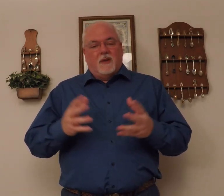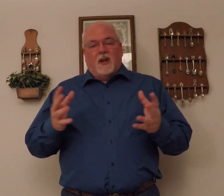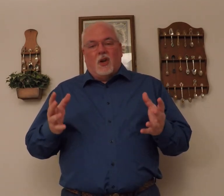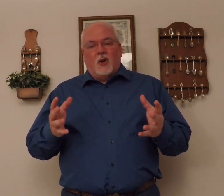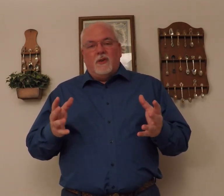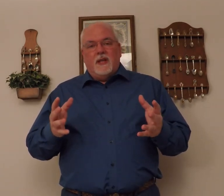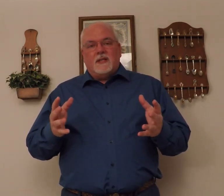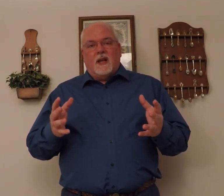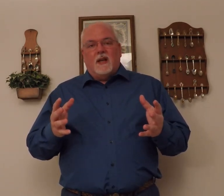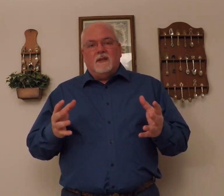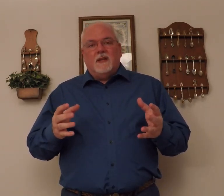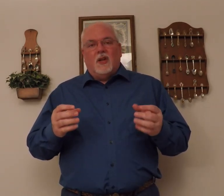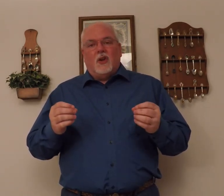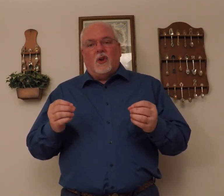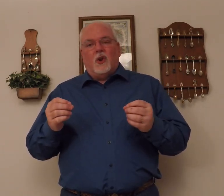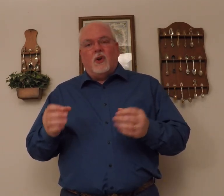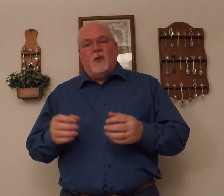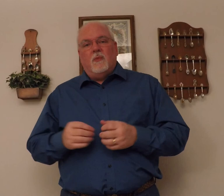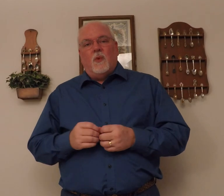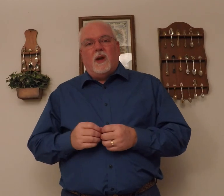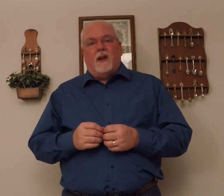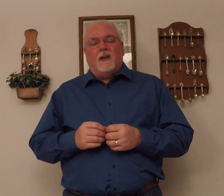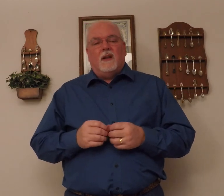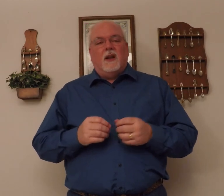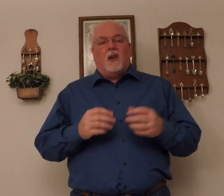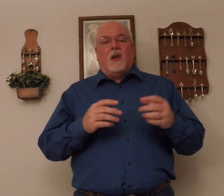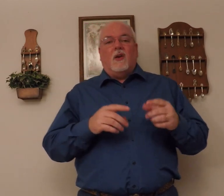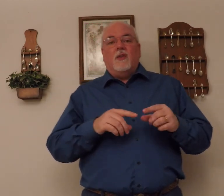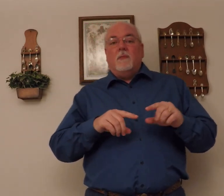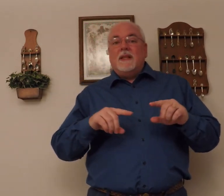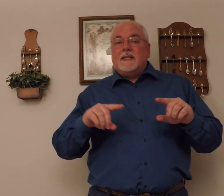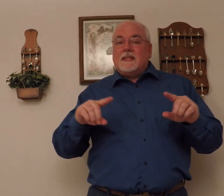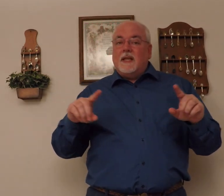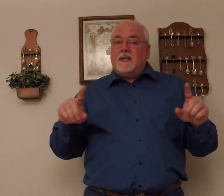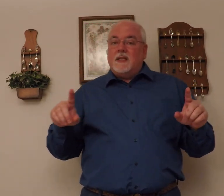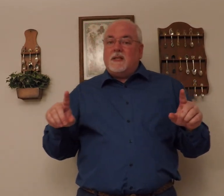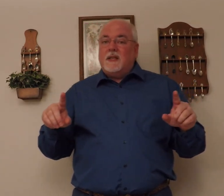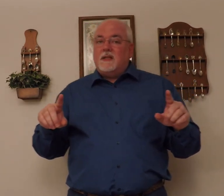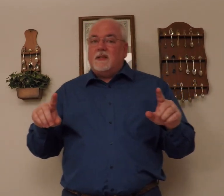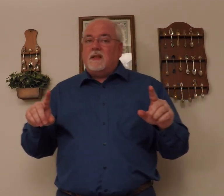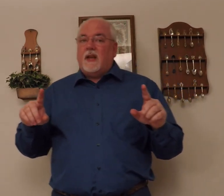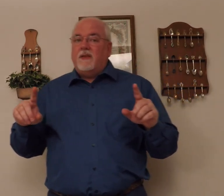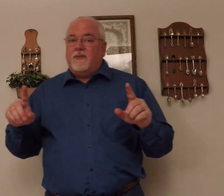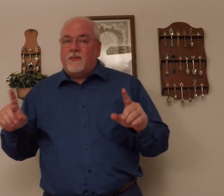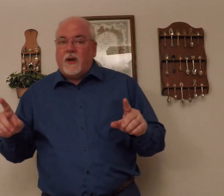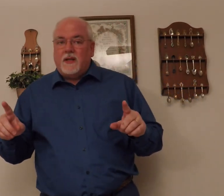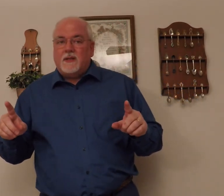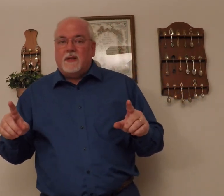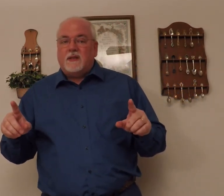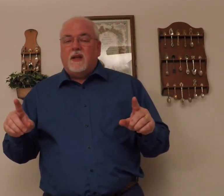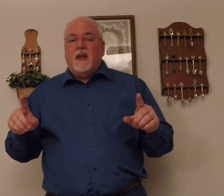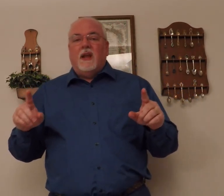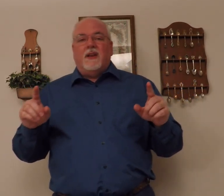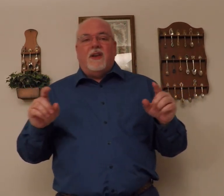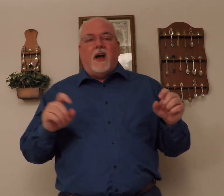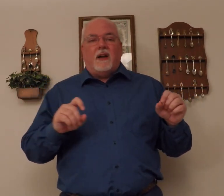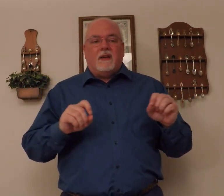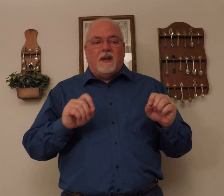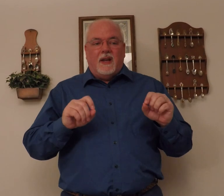Learn these signs. Learn them well. Learn them in sentences and phrases. Not